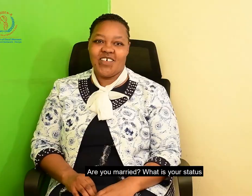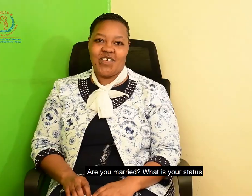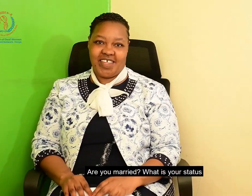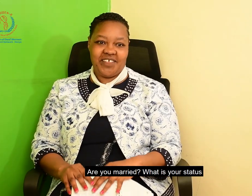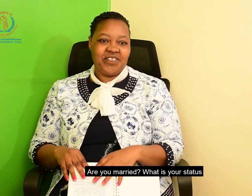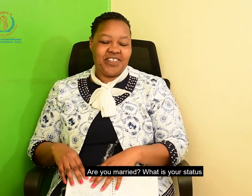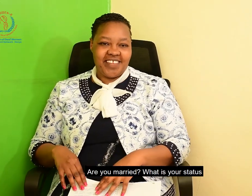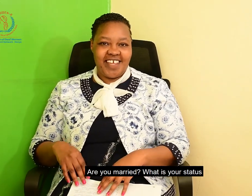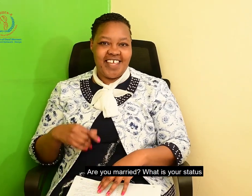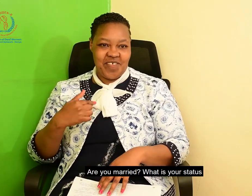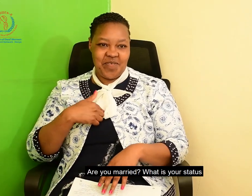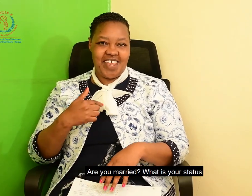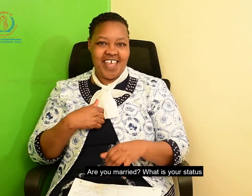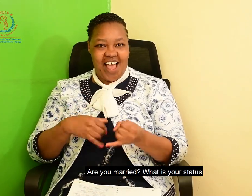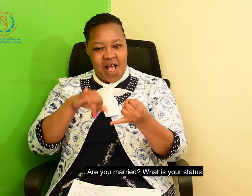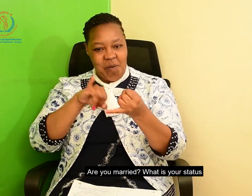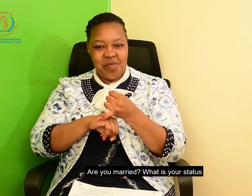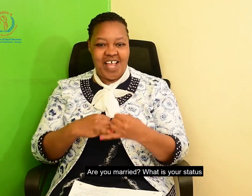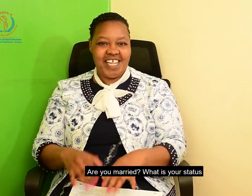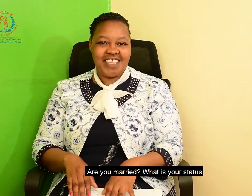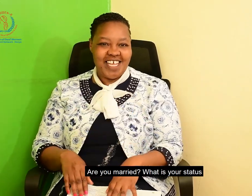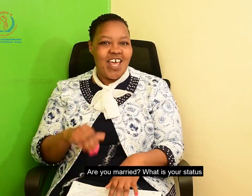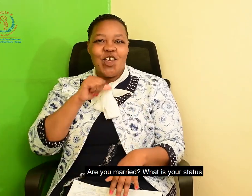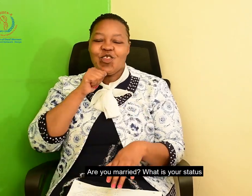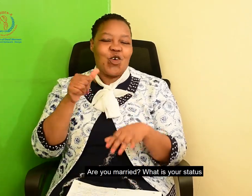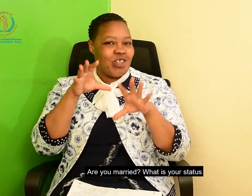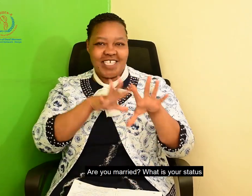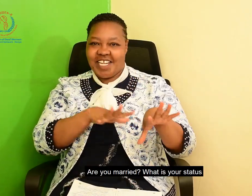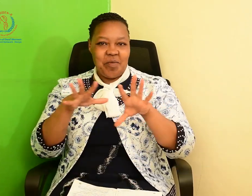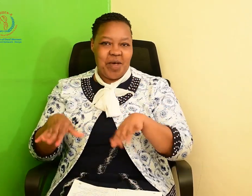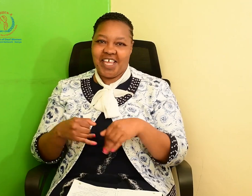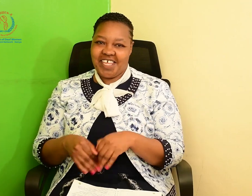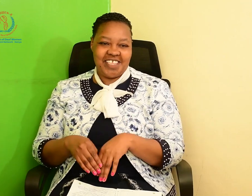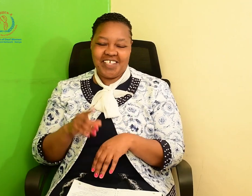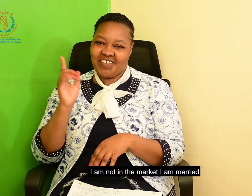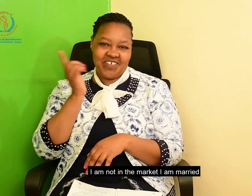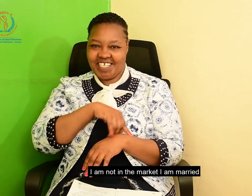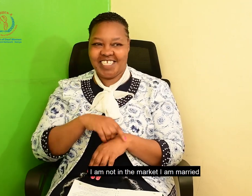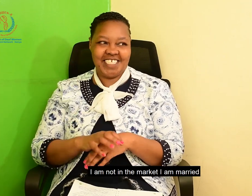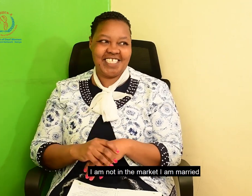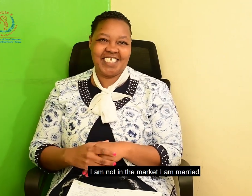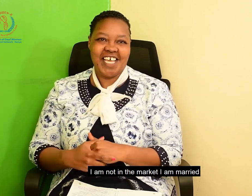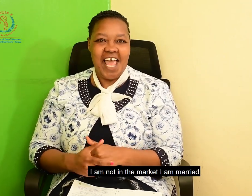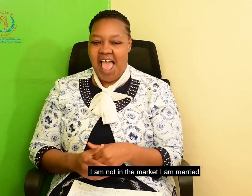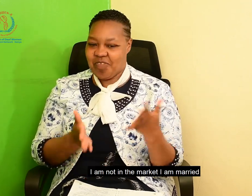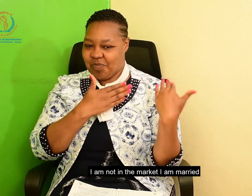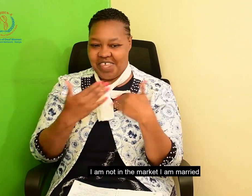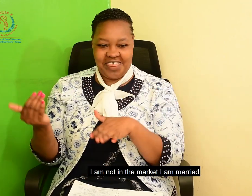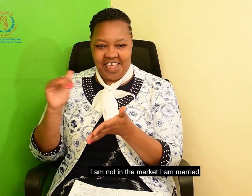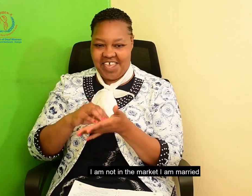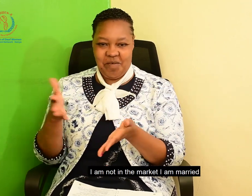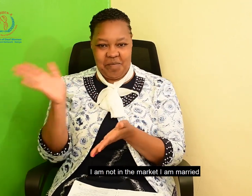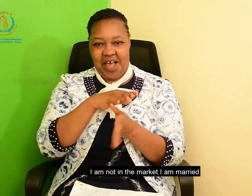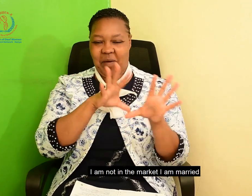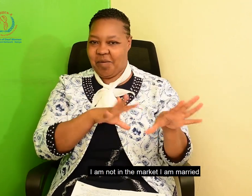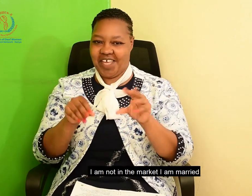Are you married? What is your status? I'm not in the market. I am married. I am taken.